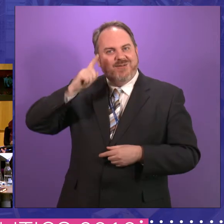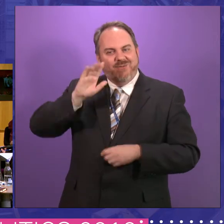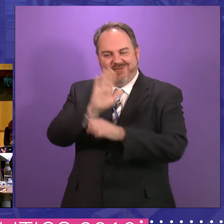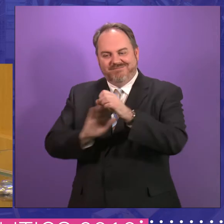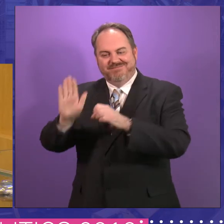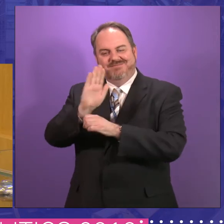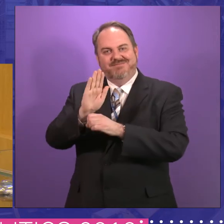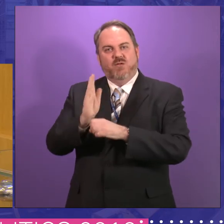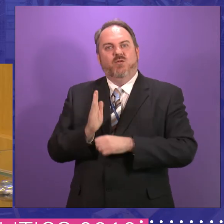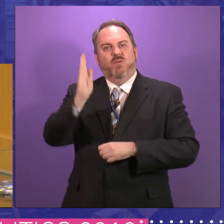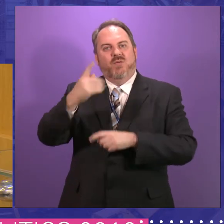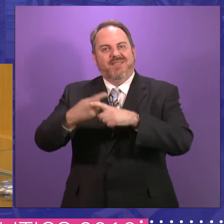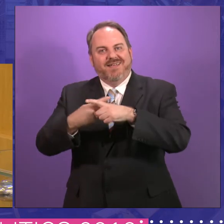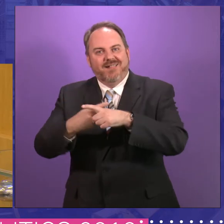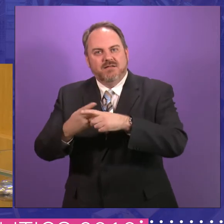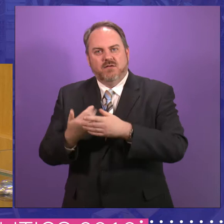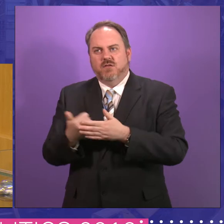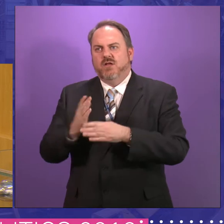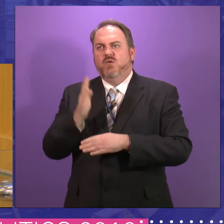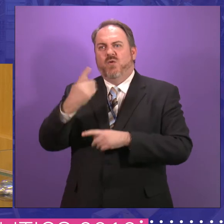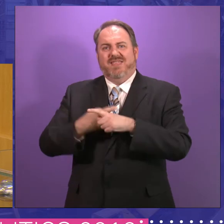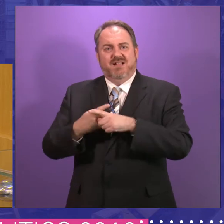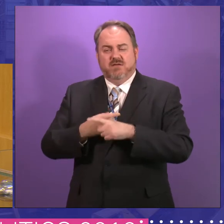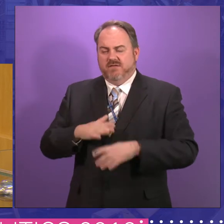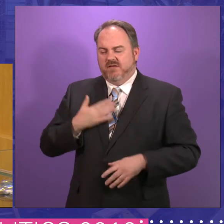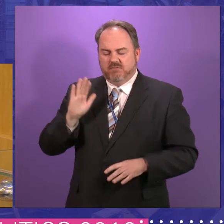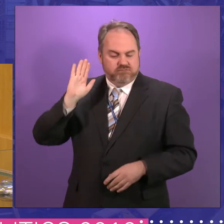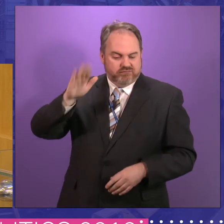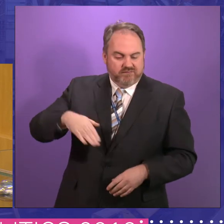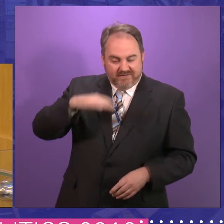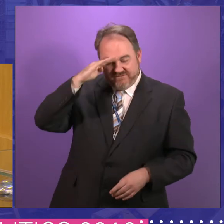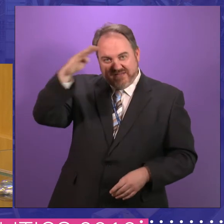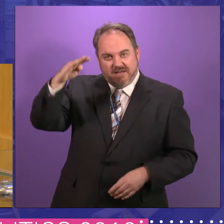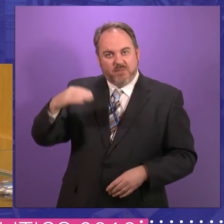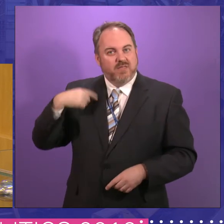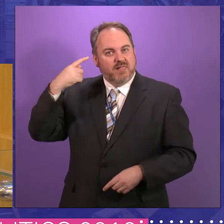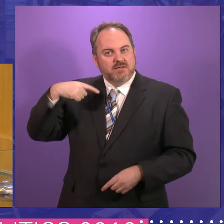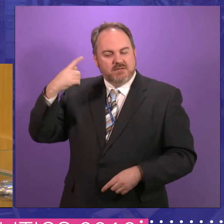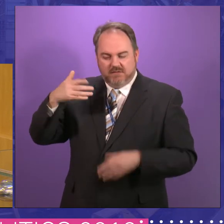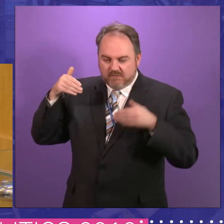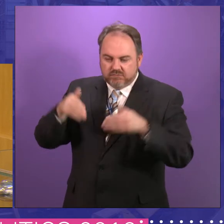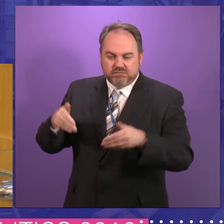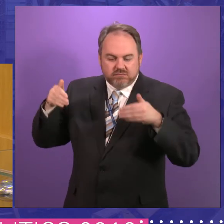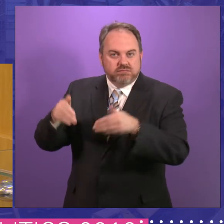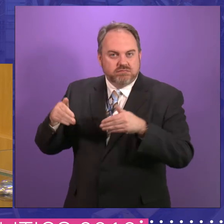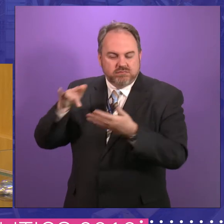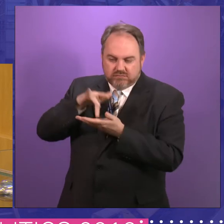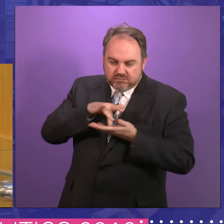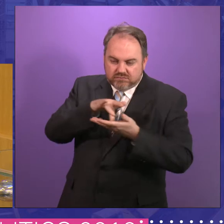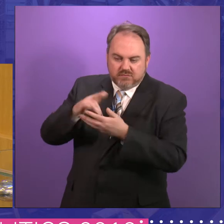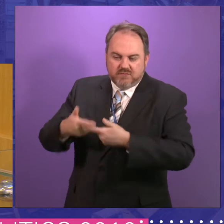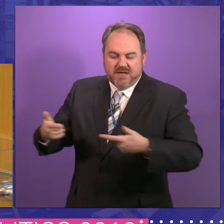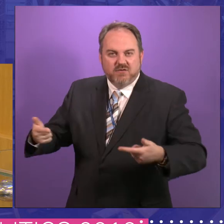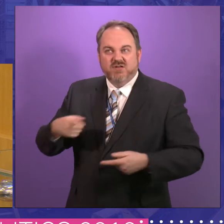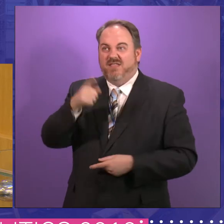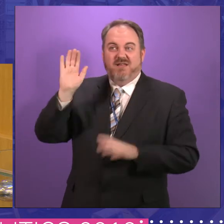the people in the north of England are so dissatisfied and so fed up with things as they are at the moment, that they have